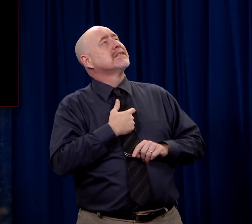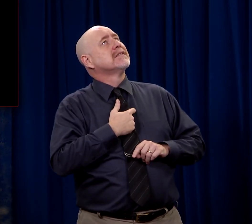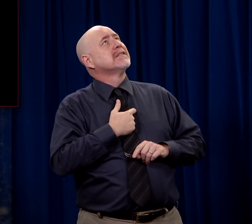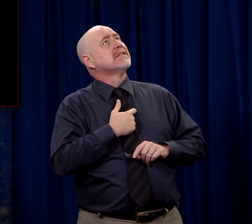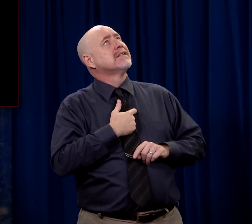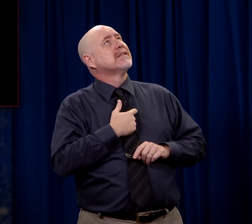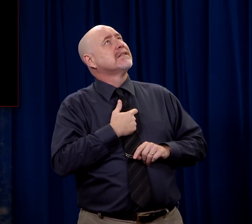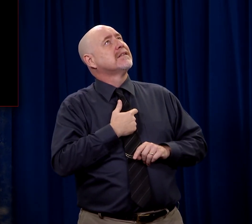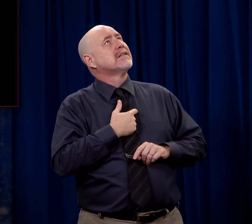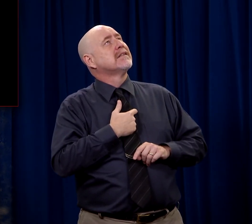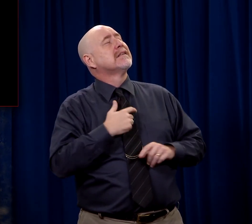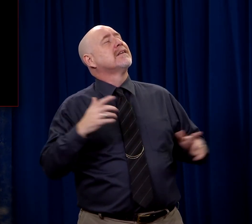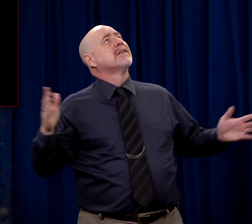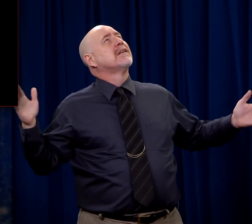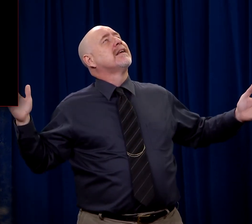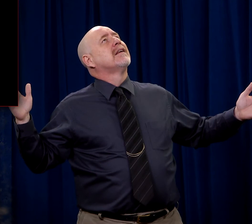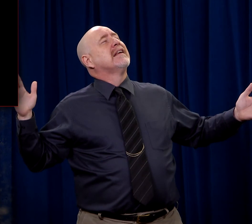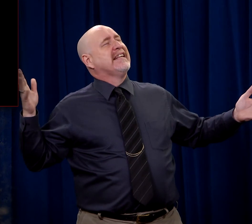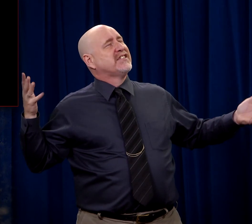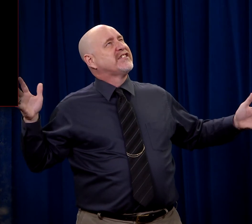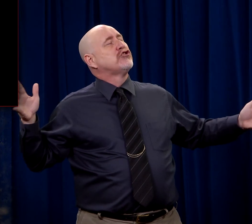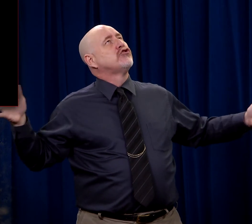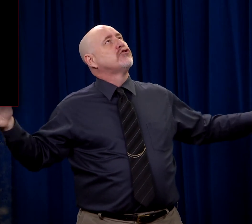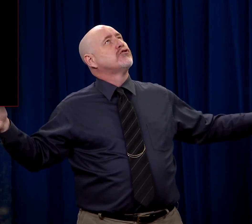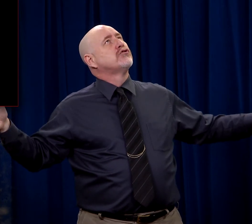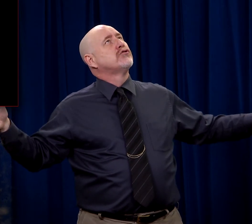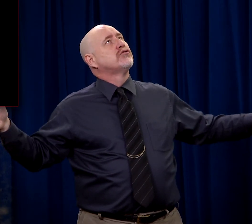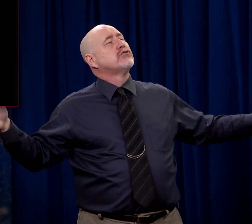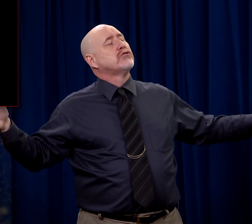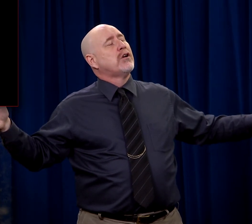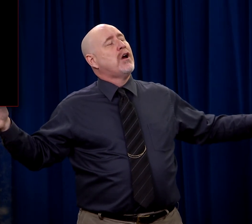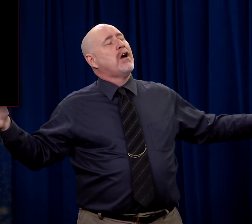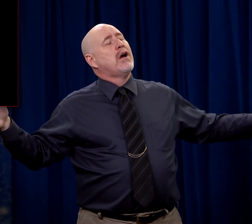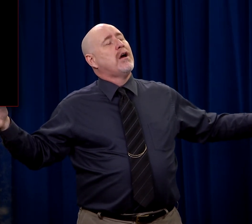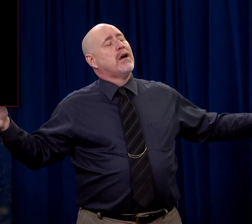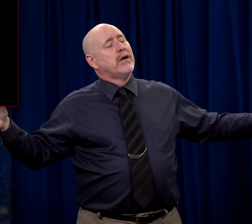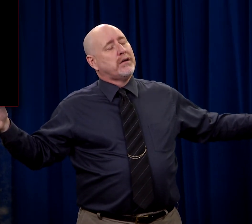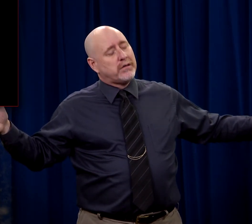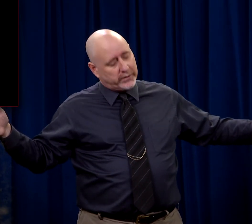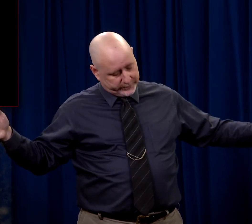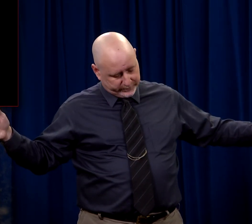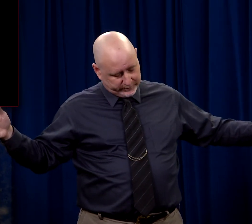And He said, It is finished. And He breathed His last.